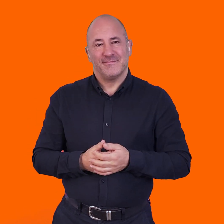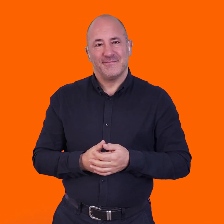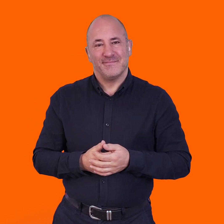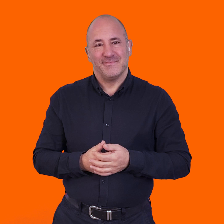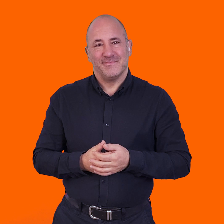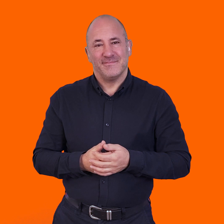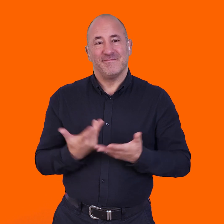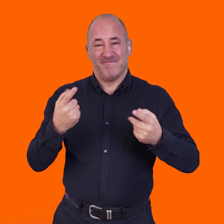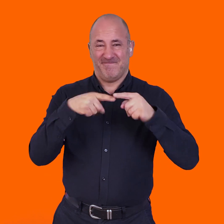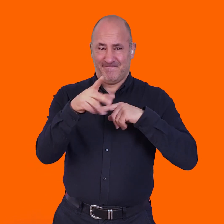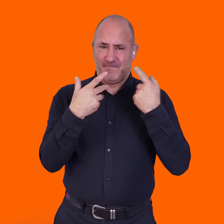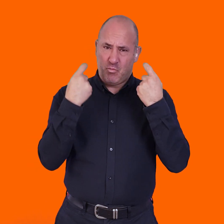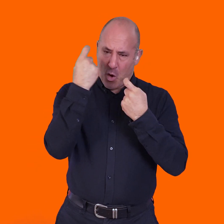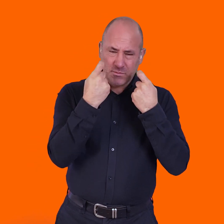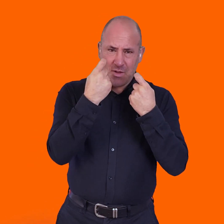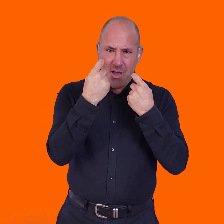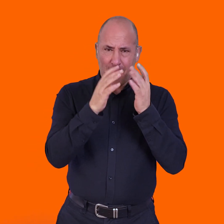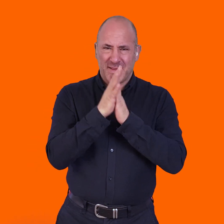I think it all goes really hand in hand.